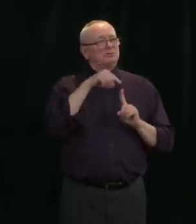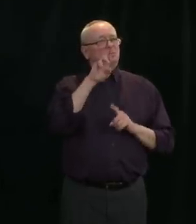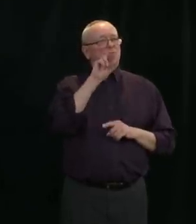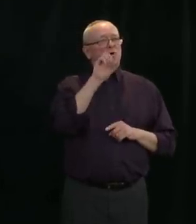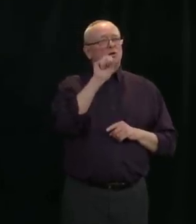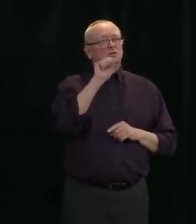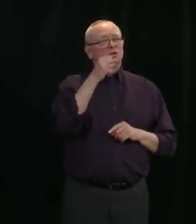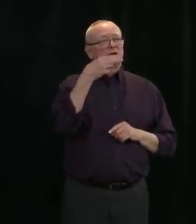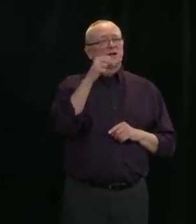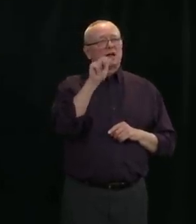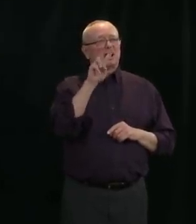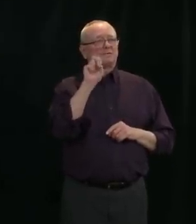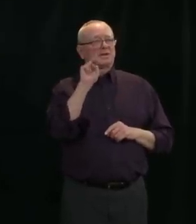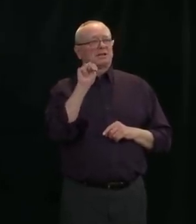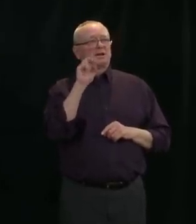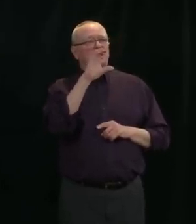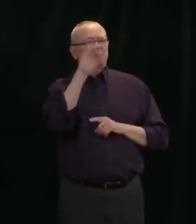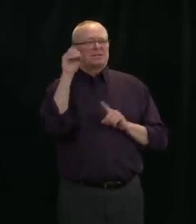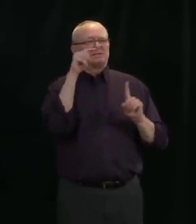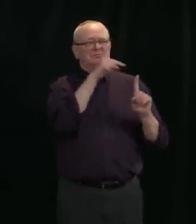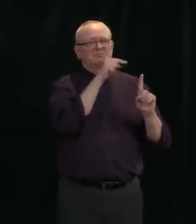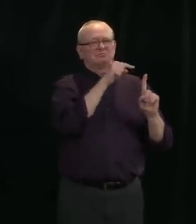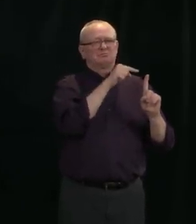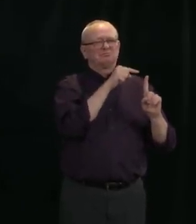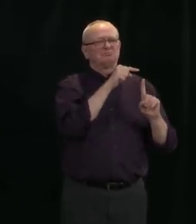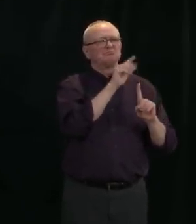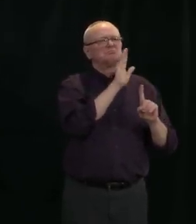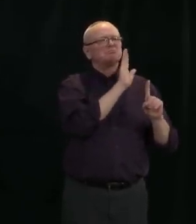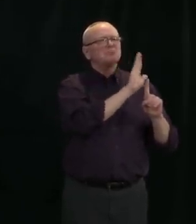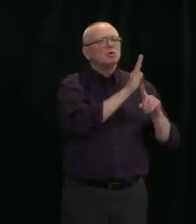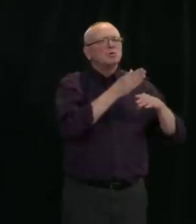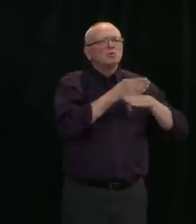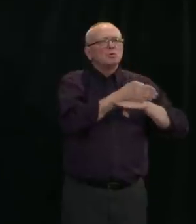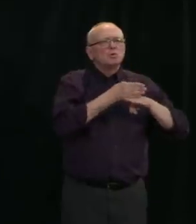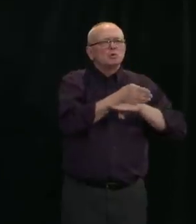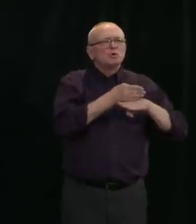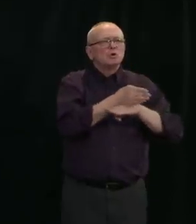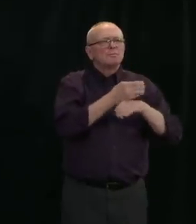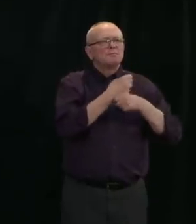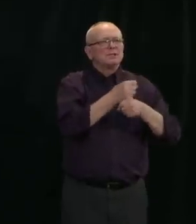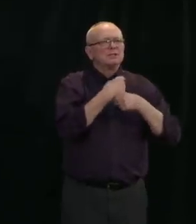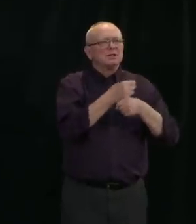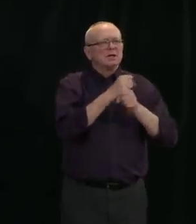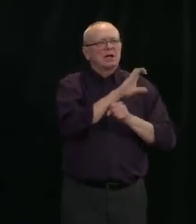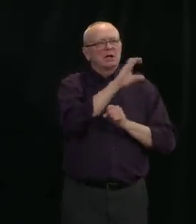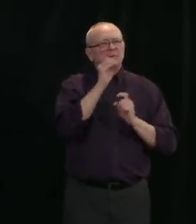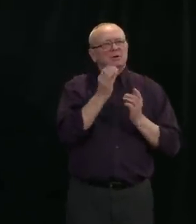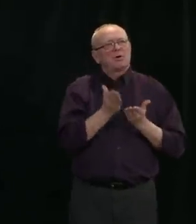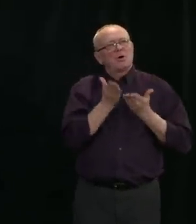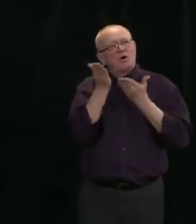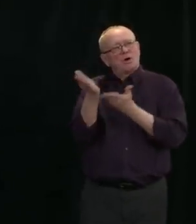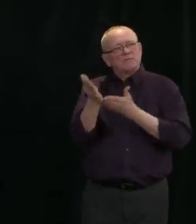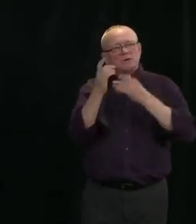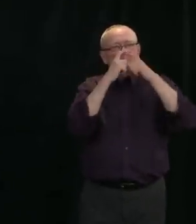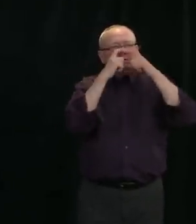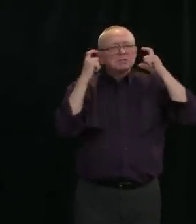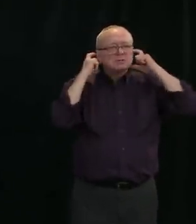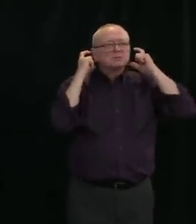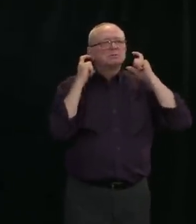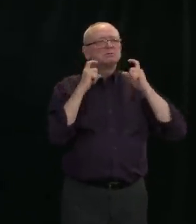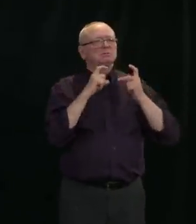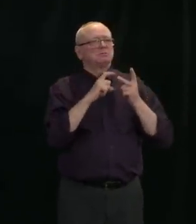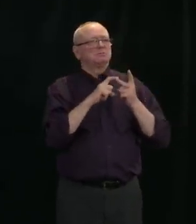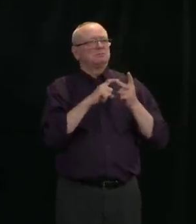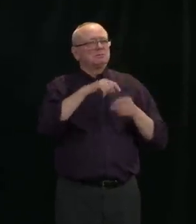they had for their woodworking shop, plus 250 liters of hand sanitizer. Alberta's hotel operators,